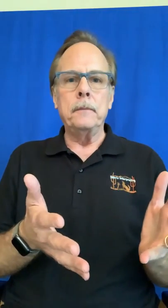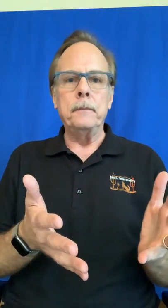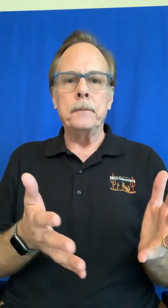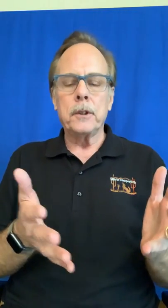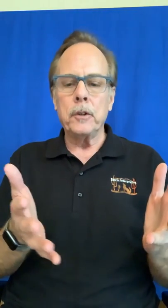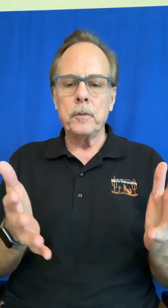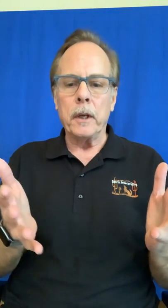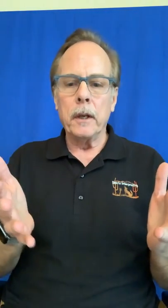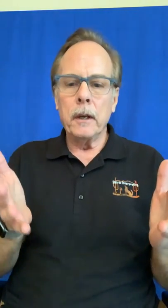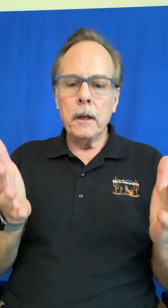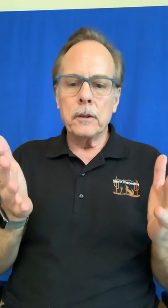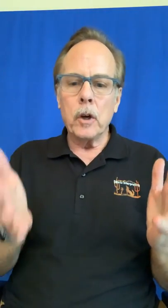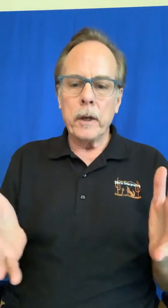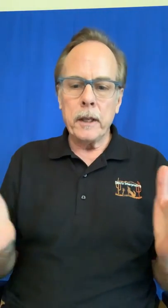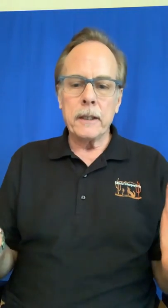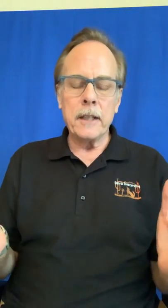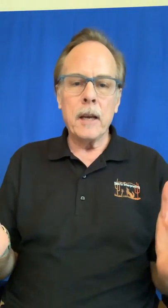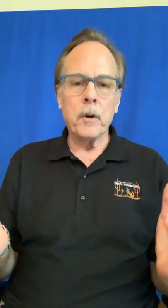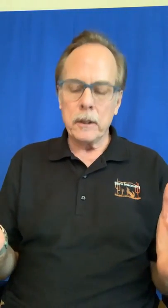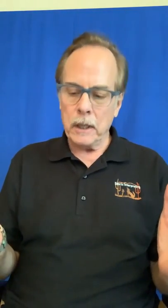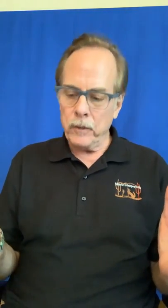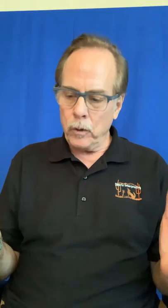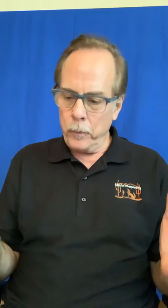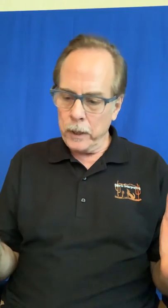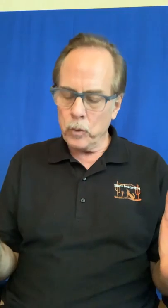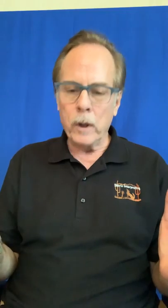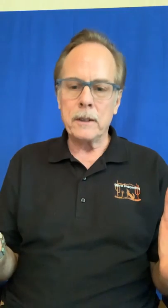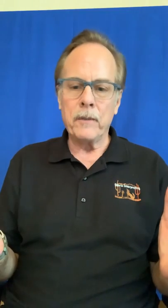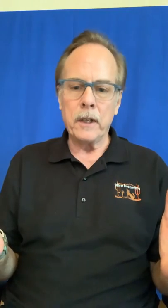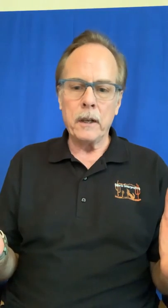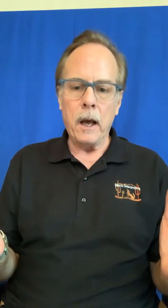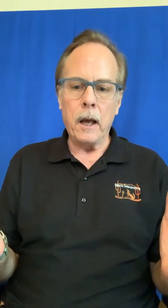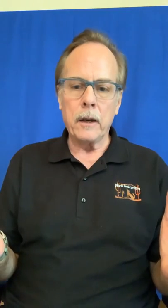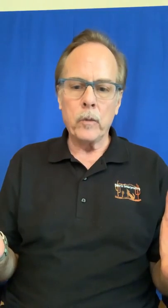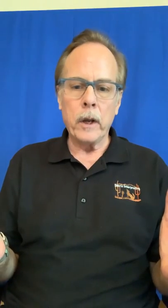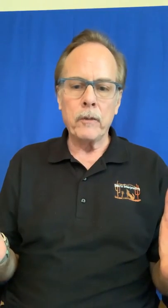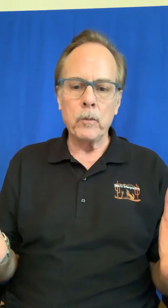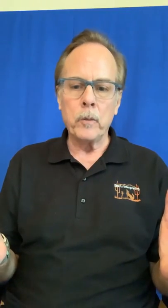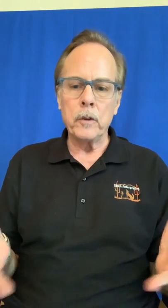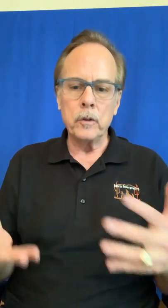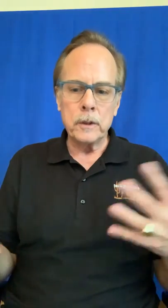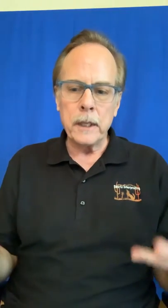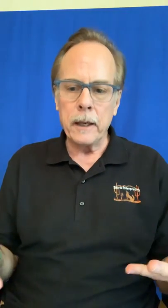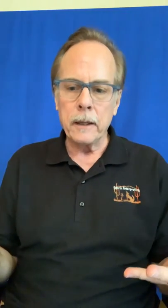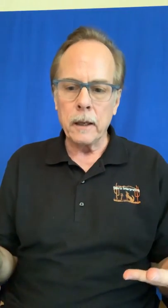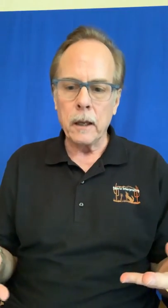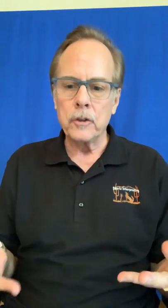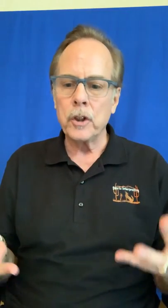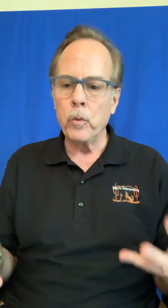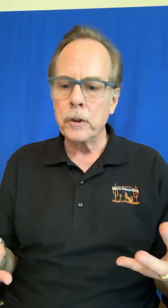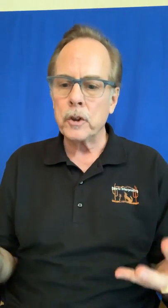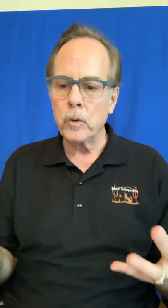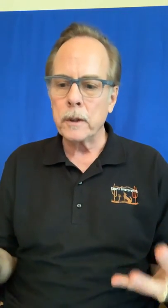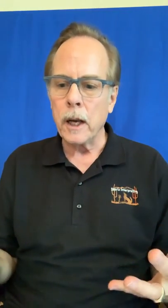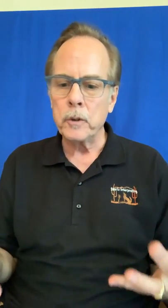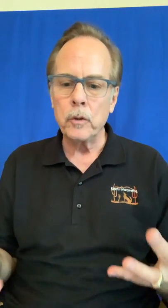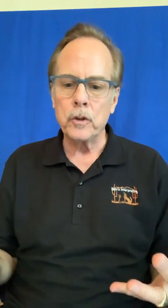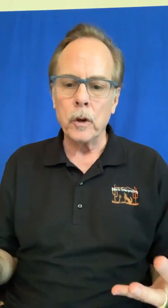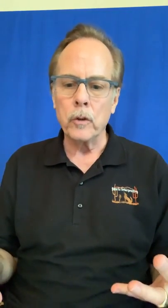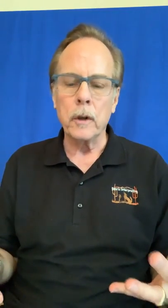excuse me so in the example that's given on page 179 we have the woman who's saying she wants to adopt two children a